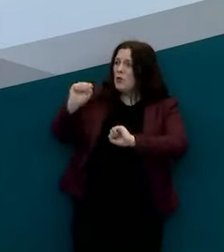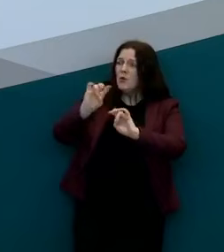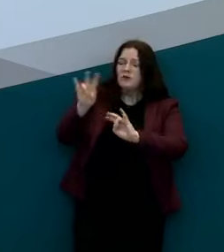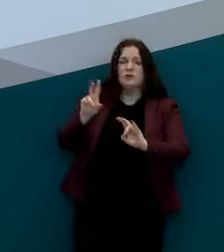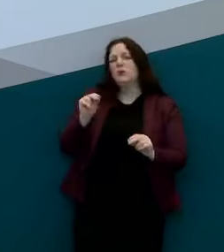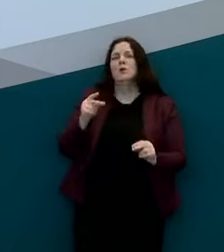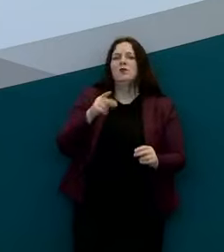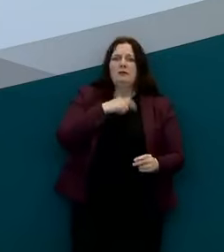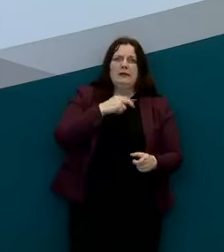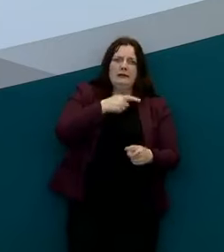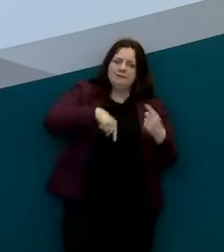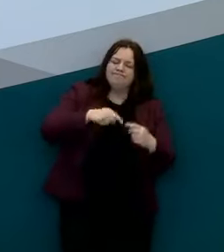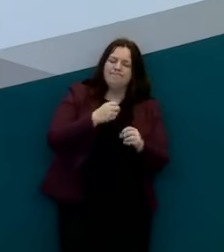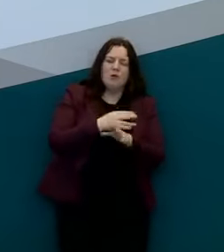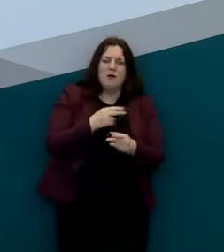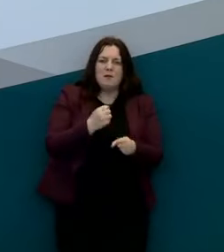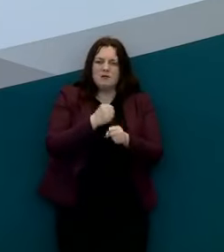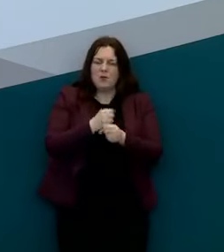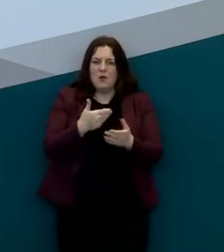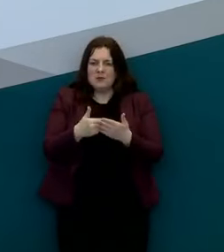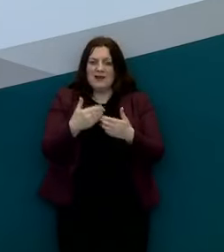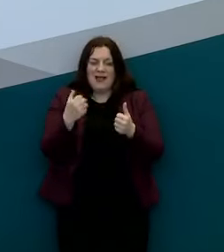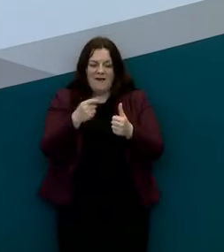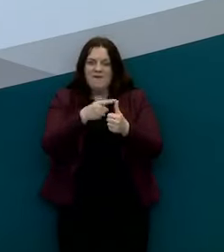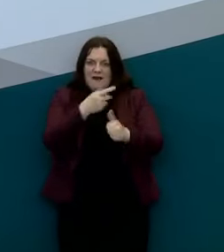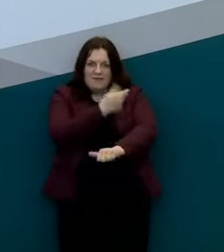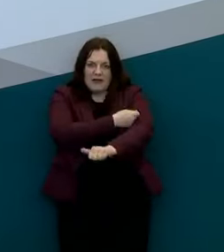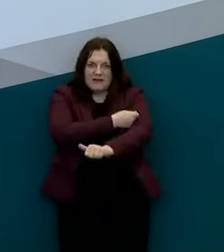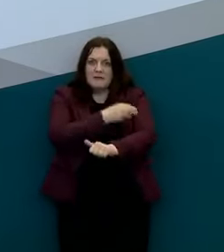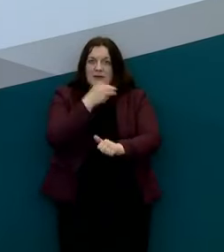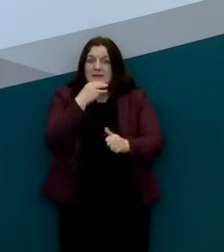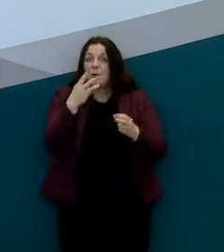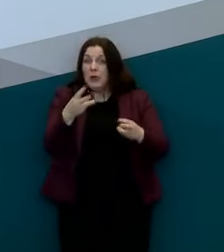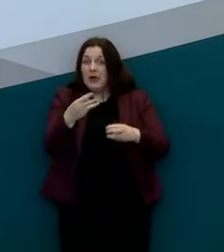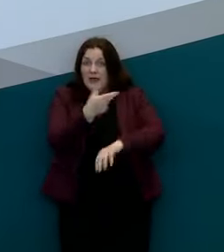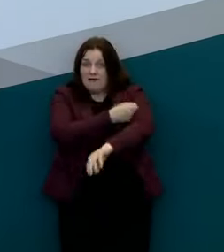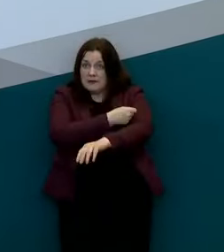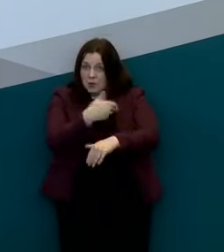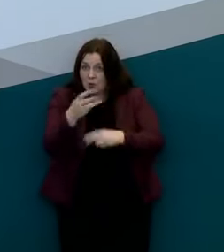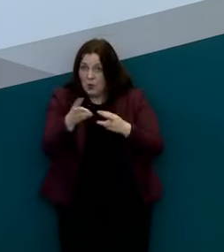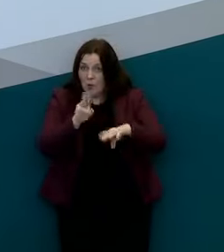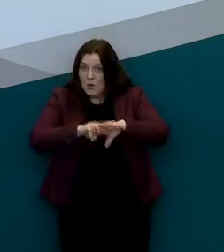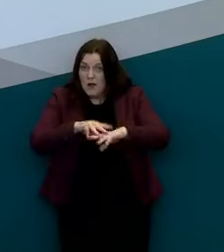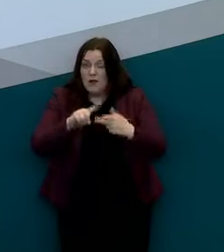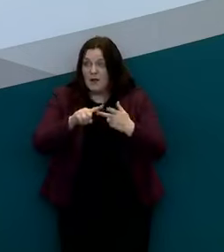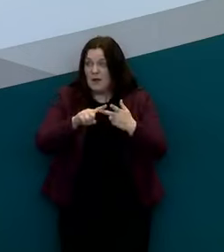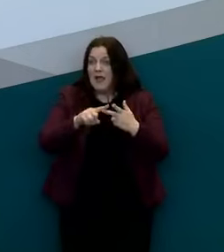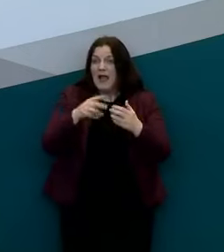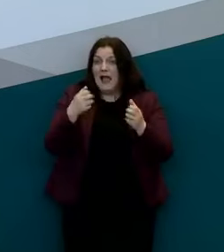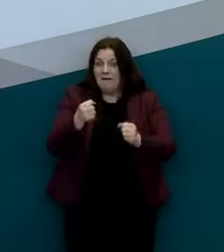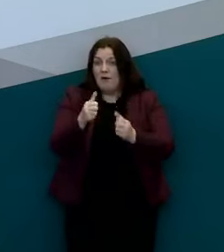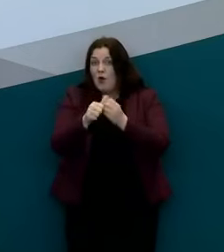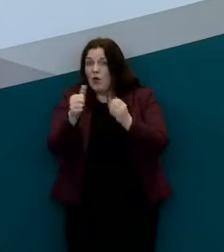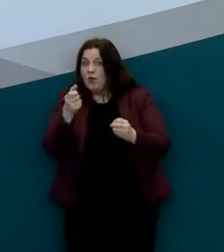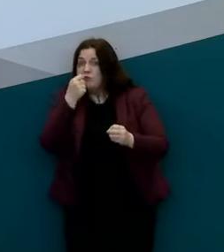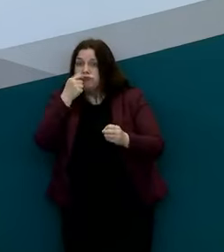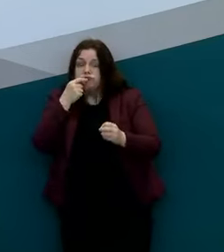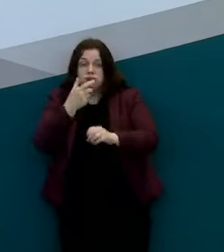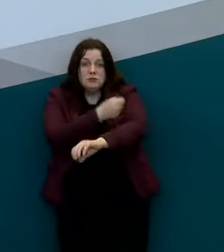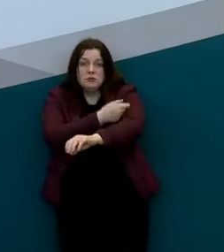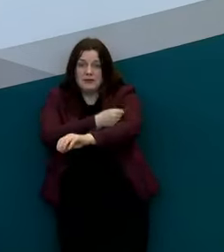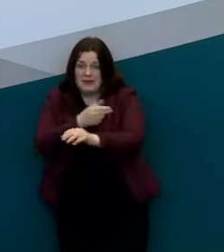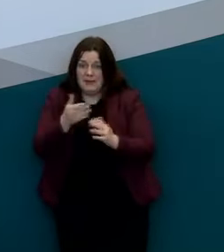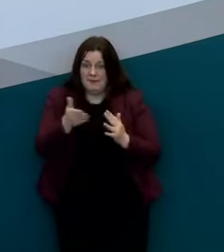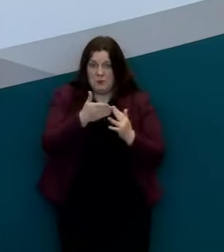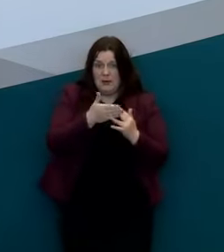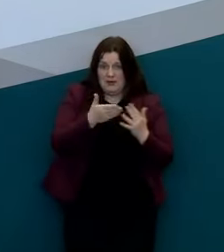are going to play into this would be the availability of vaccine the effectiveness of vaccine down the line the availability of antiviral drugs in the in the in the intervening time and